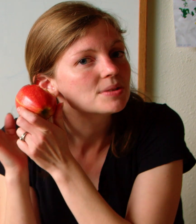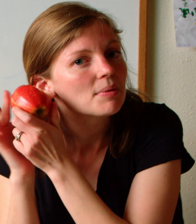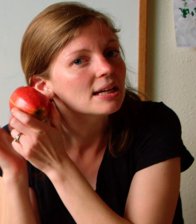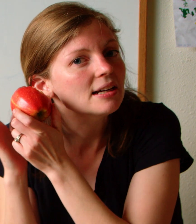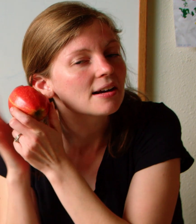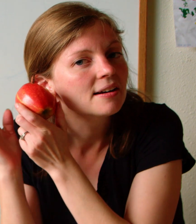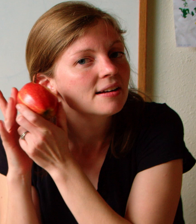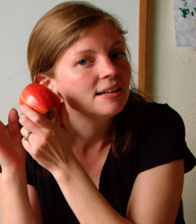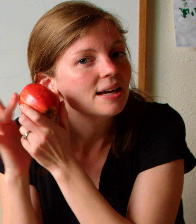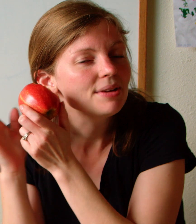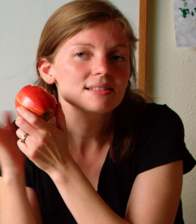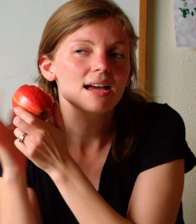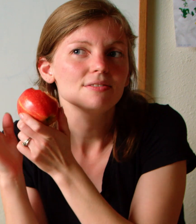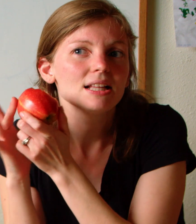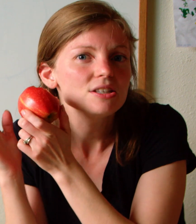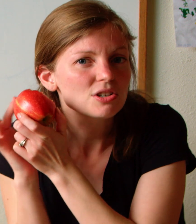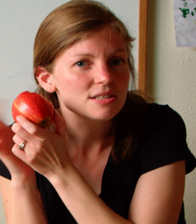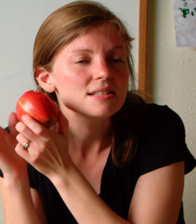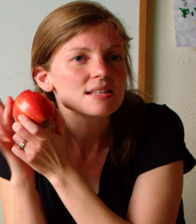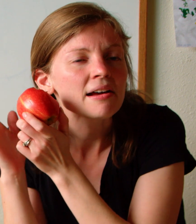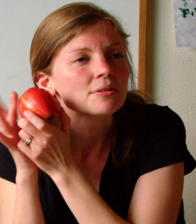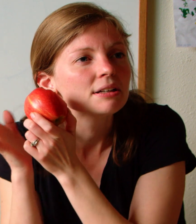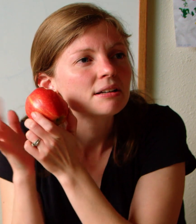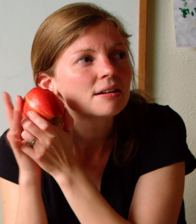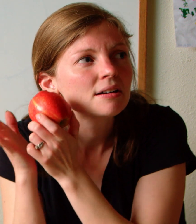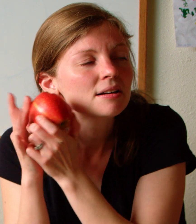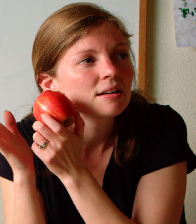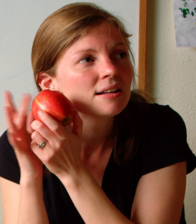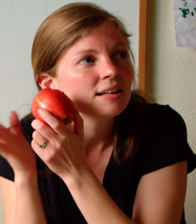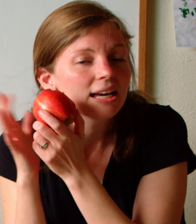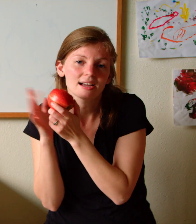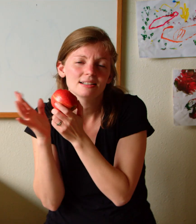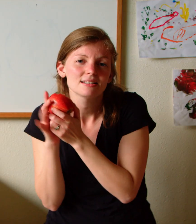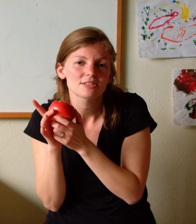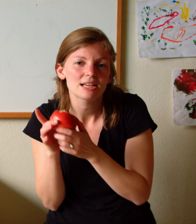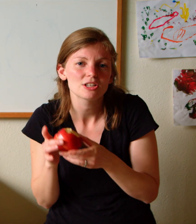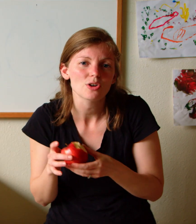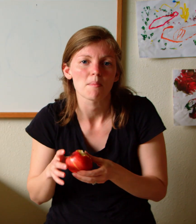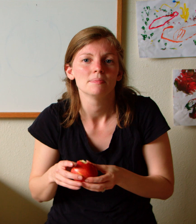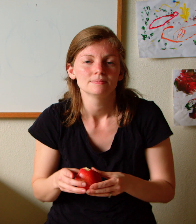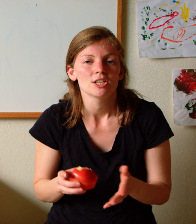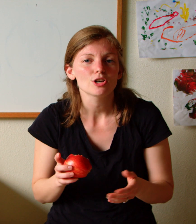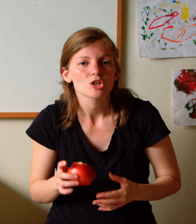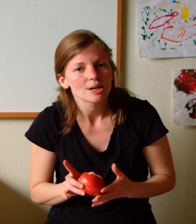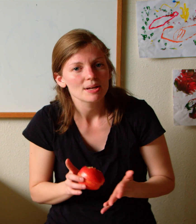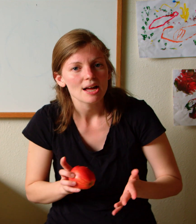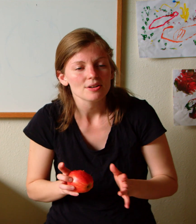up to my ear it makes kind of an interesting sound it kind of sounds like a drum you could try to make other